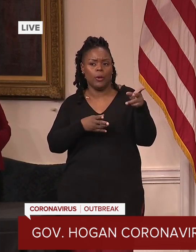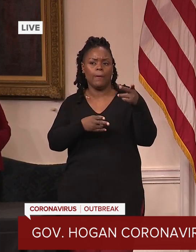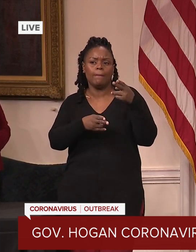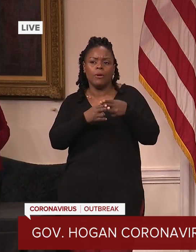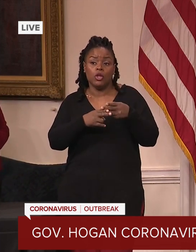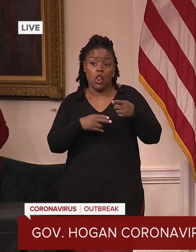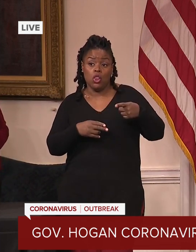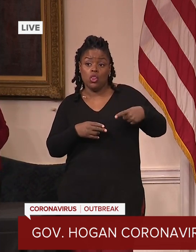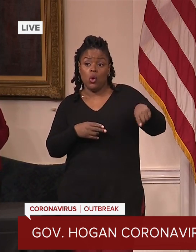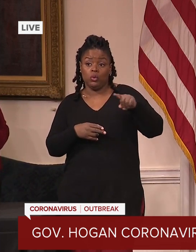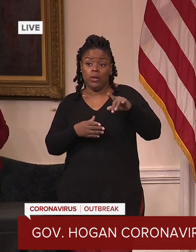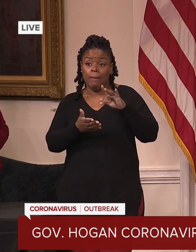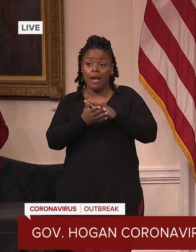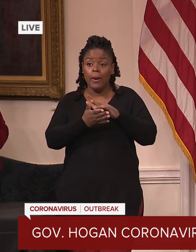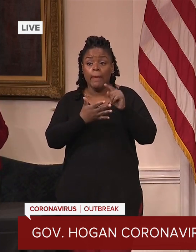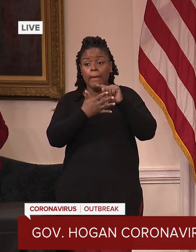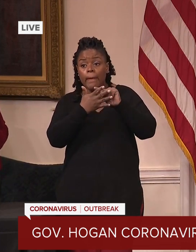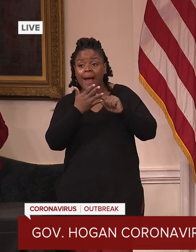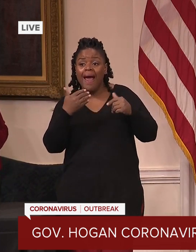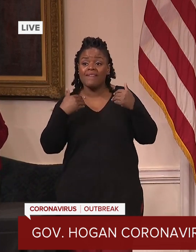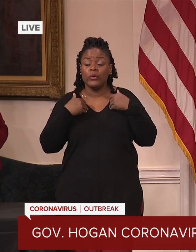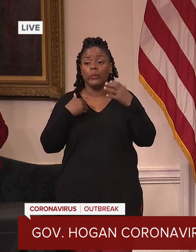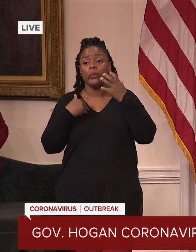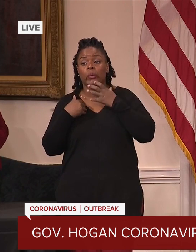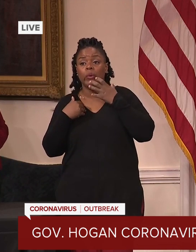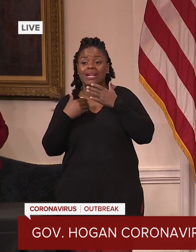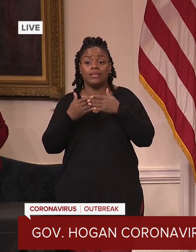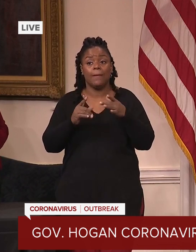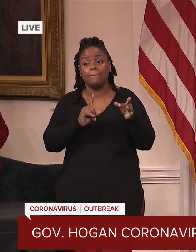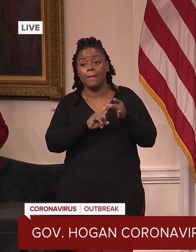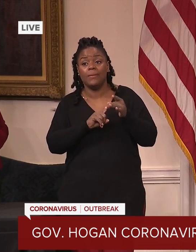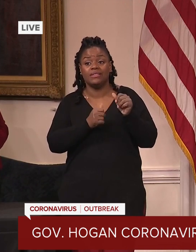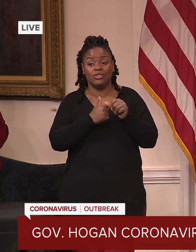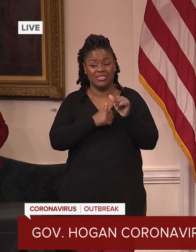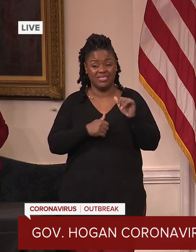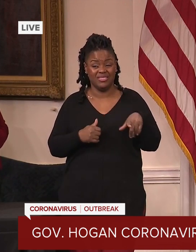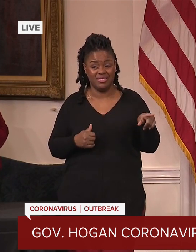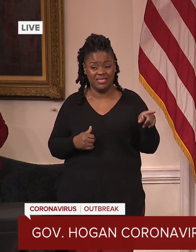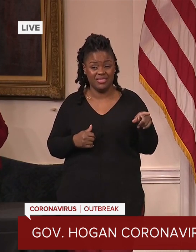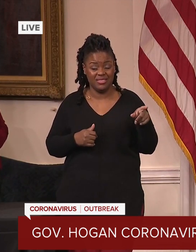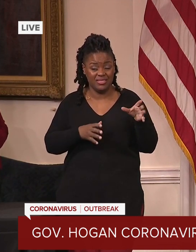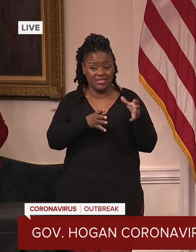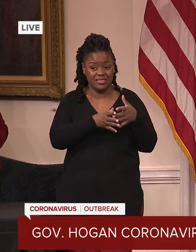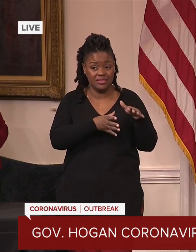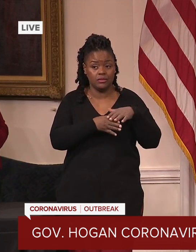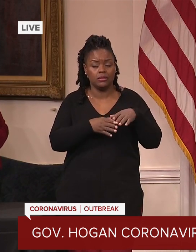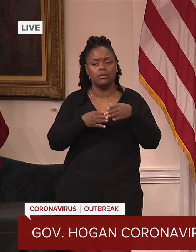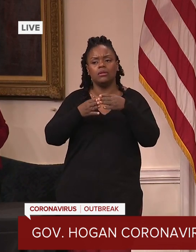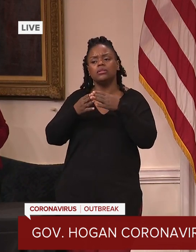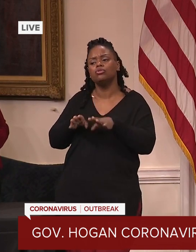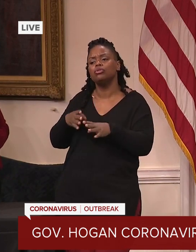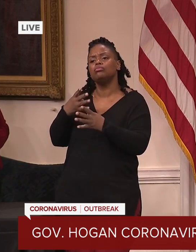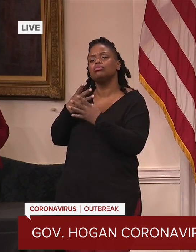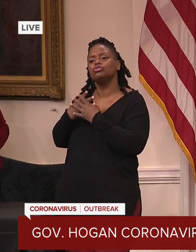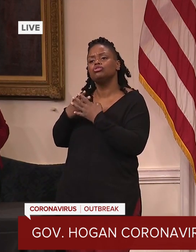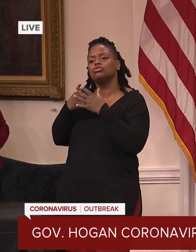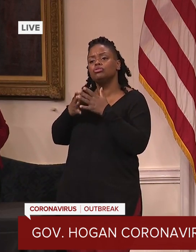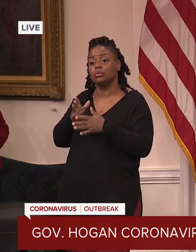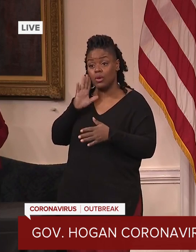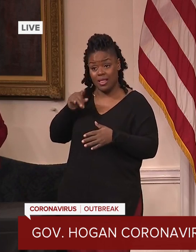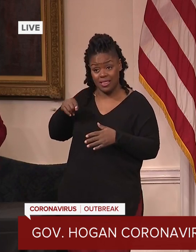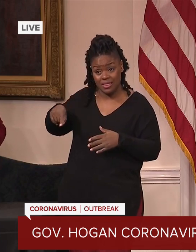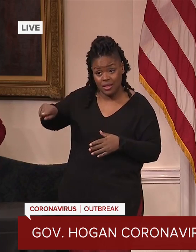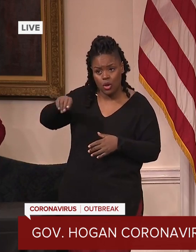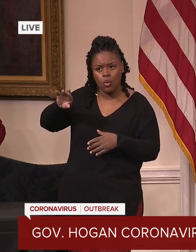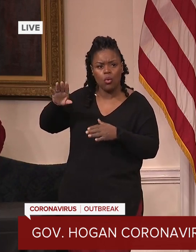what about the general population? You know, they're all close together, And all at somewhat high risk. Well, the entire number of prison inmates.